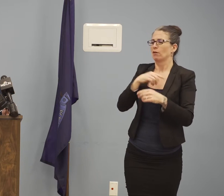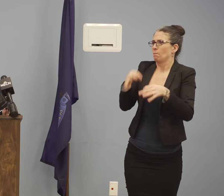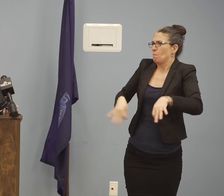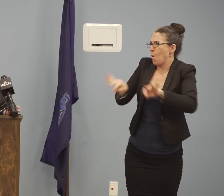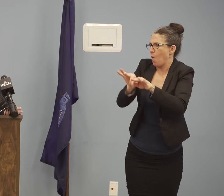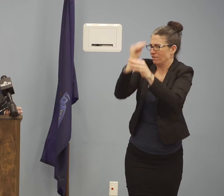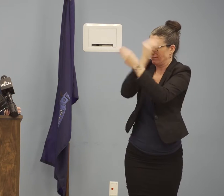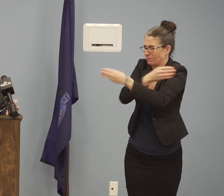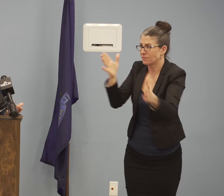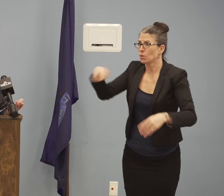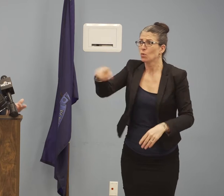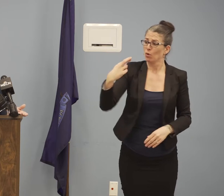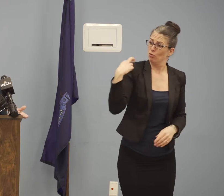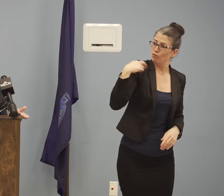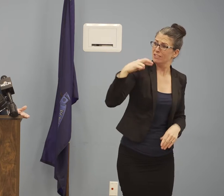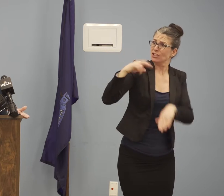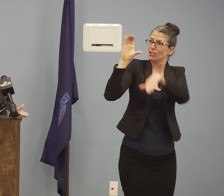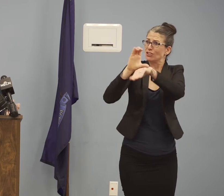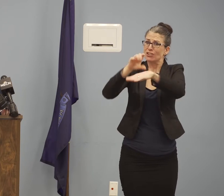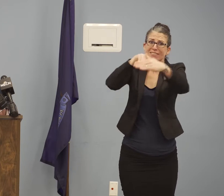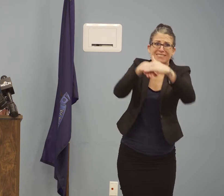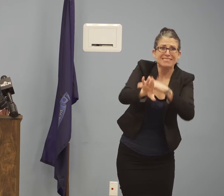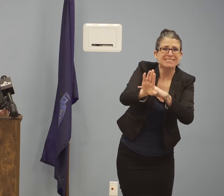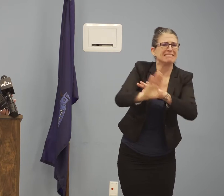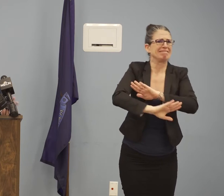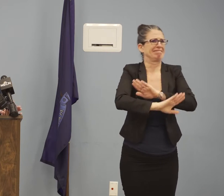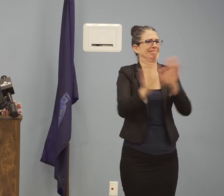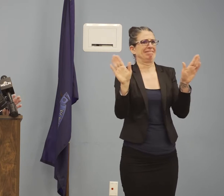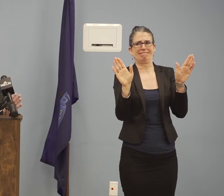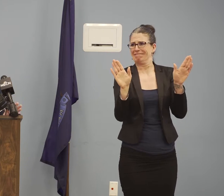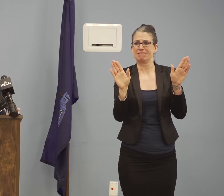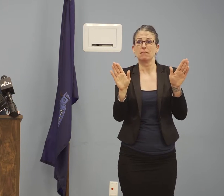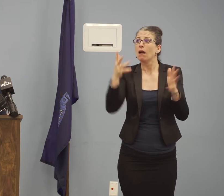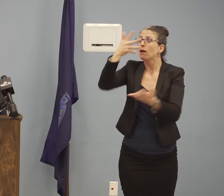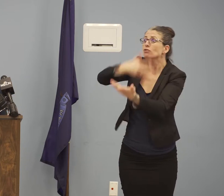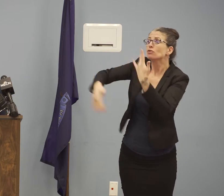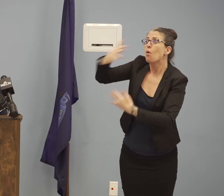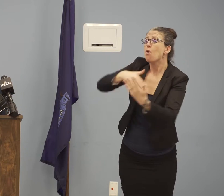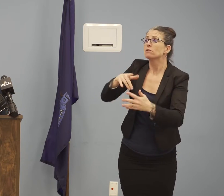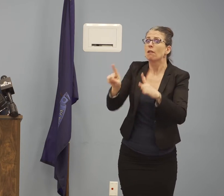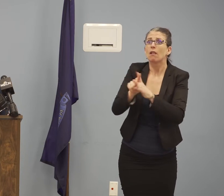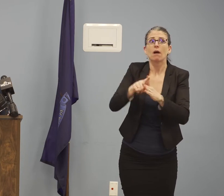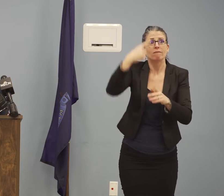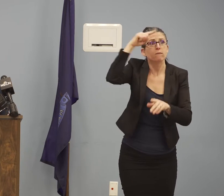concerts, conventions, fundraisers, parades, fairs, and festivals,